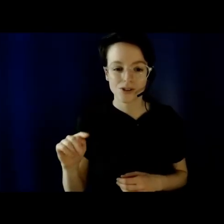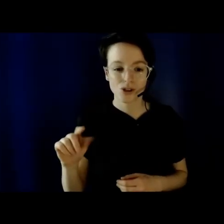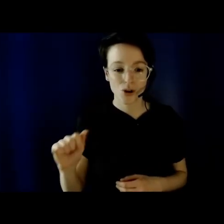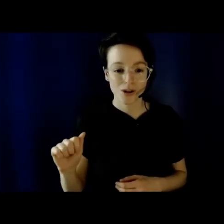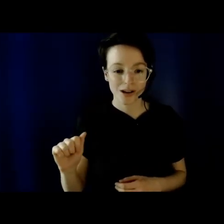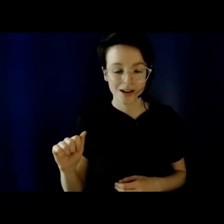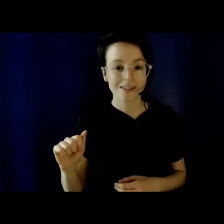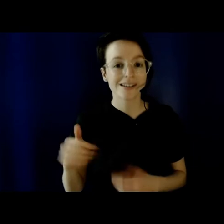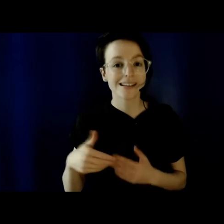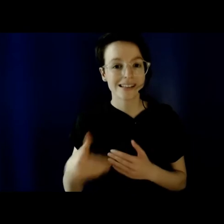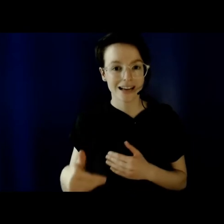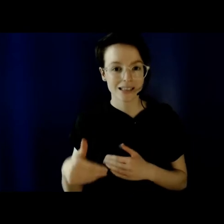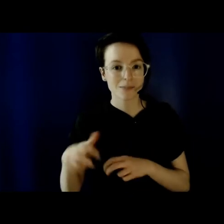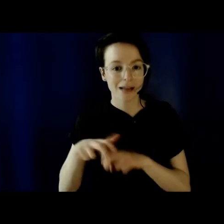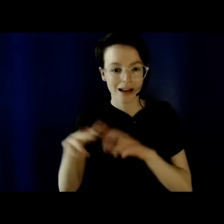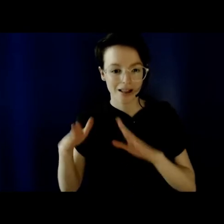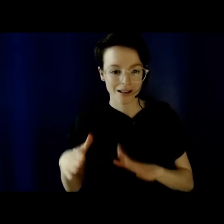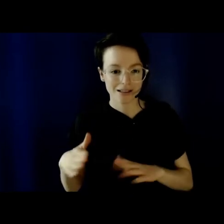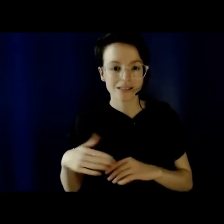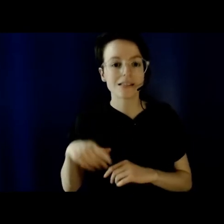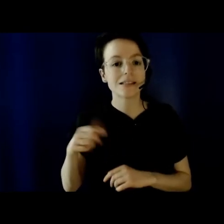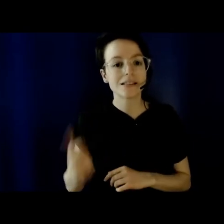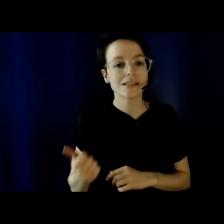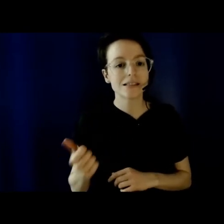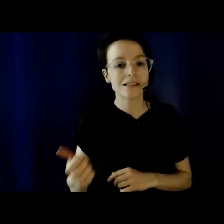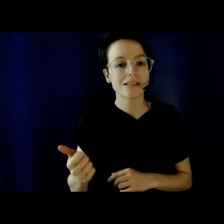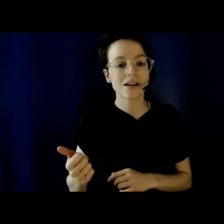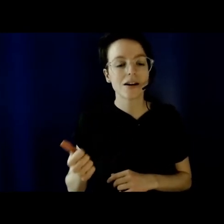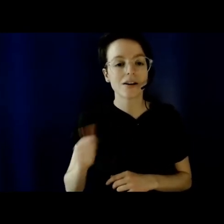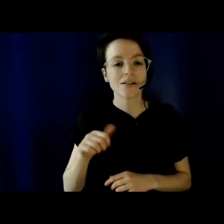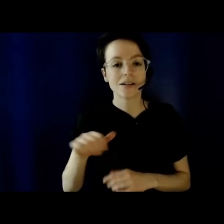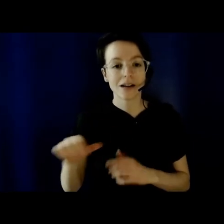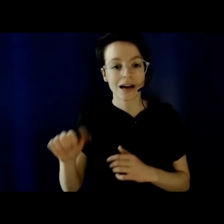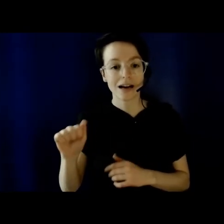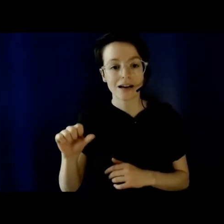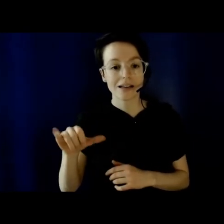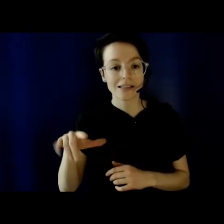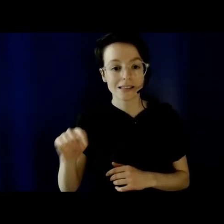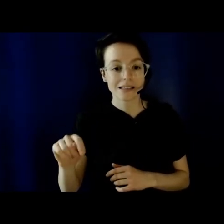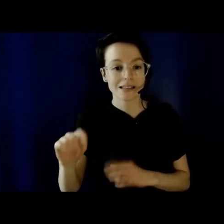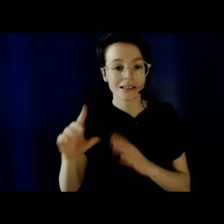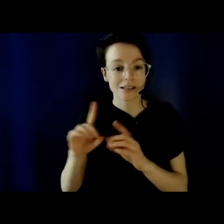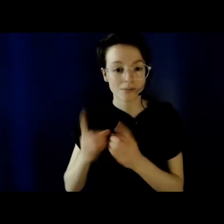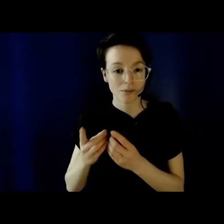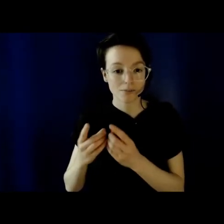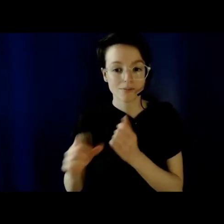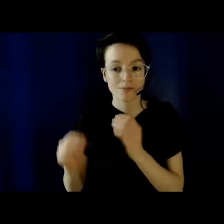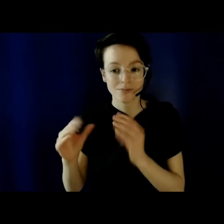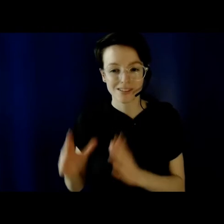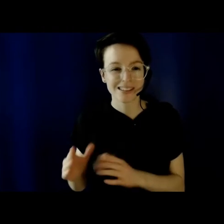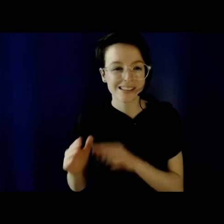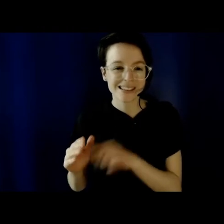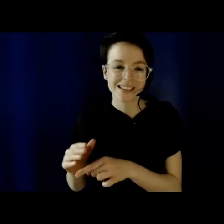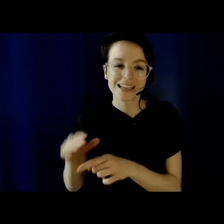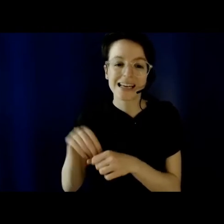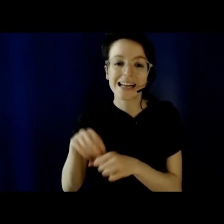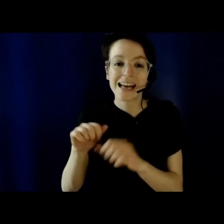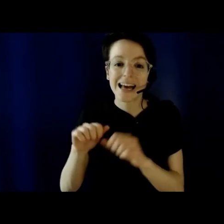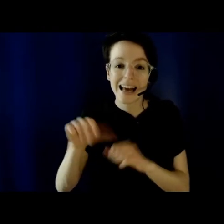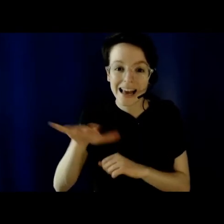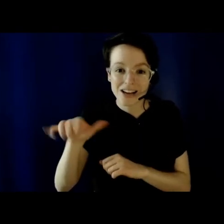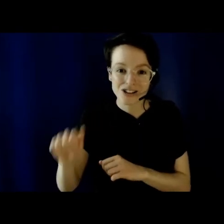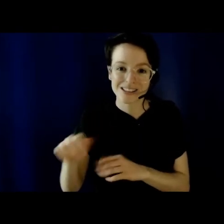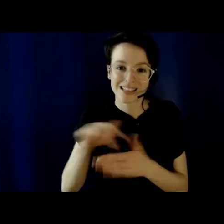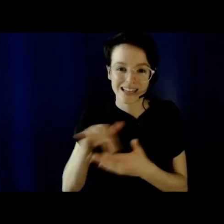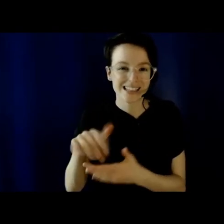candidate and sessional instructor in the Department of Asian Studies. Shota is actually currently out of country and out of our time zone.